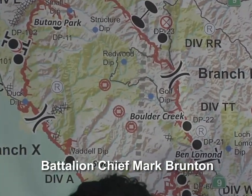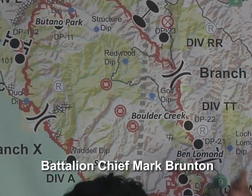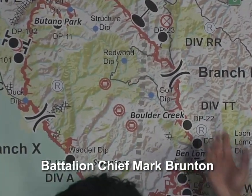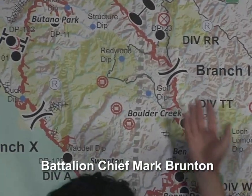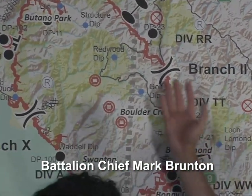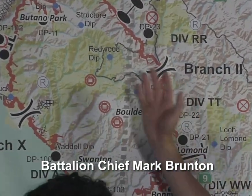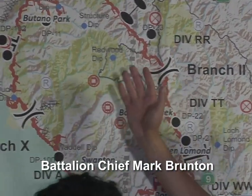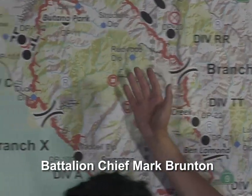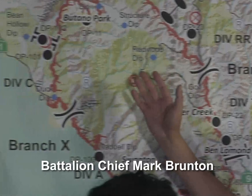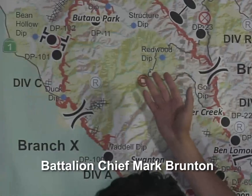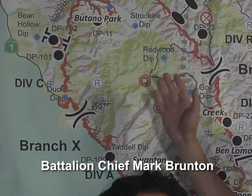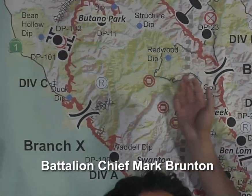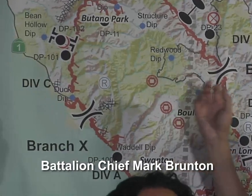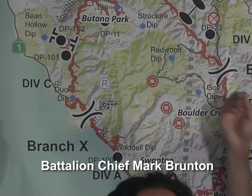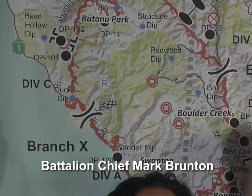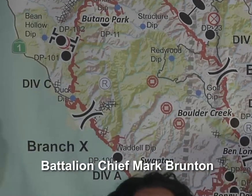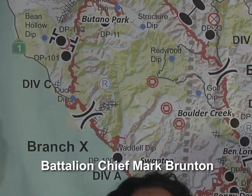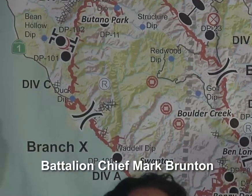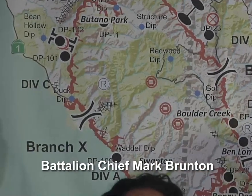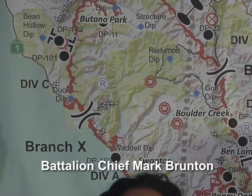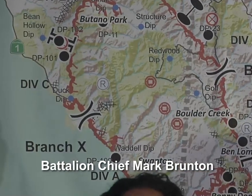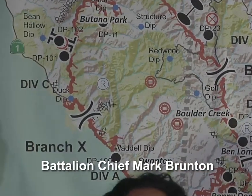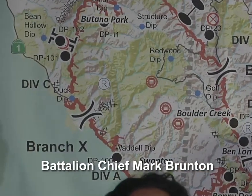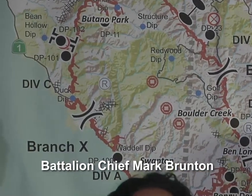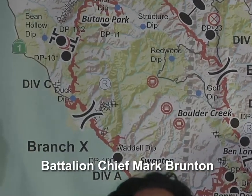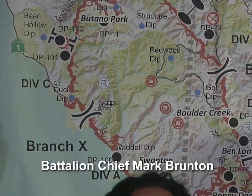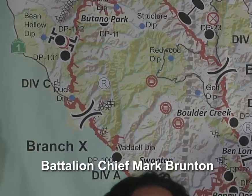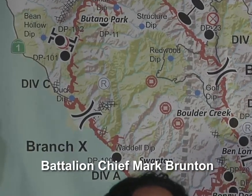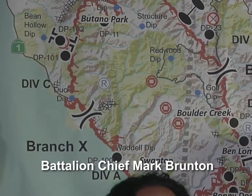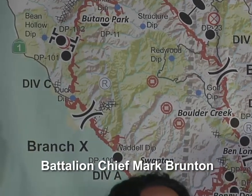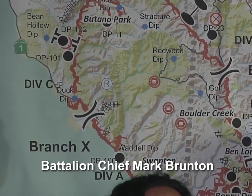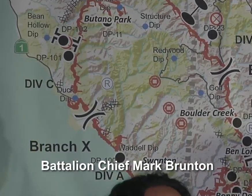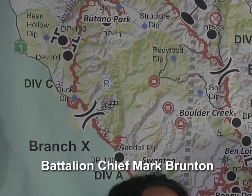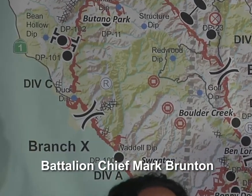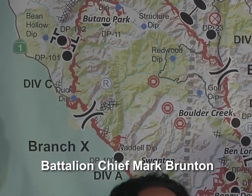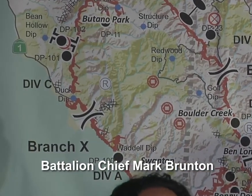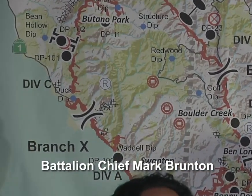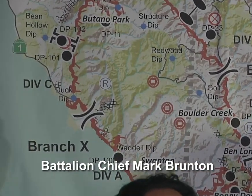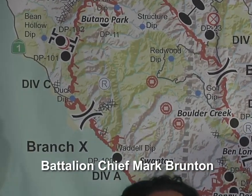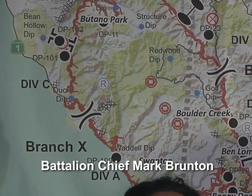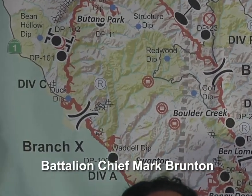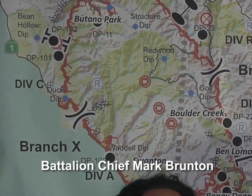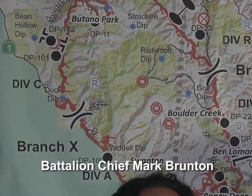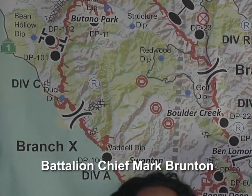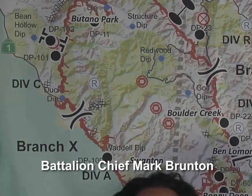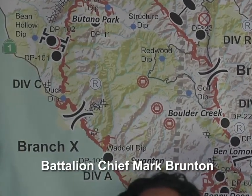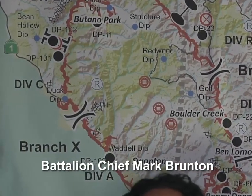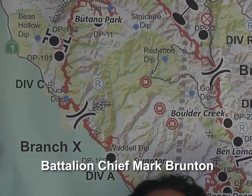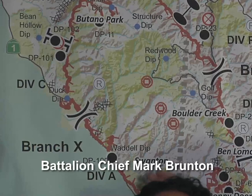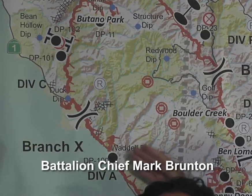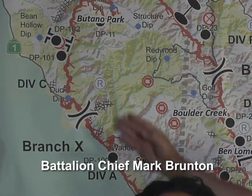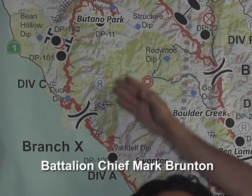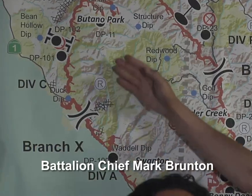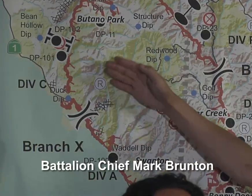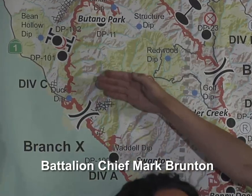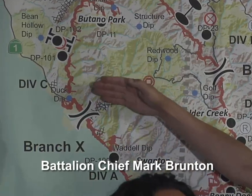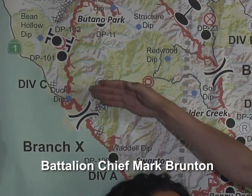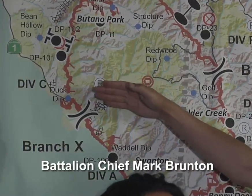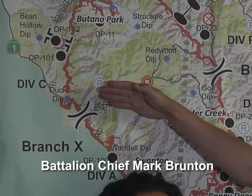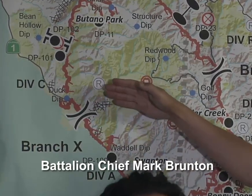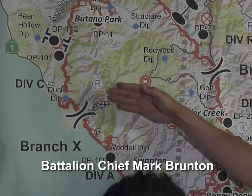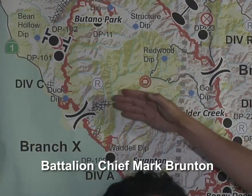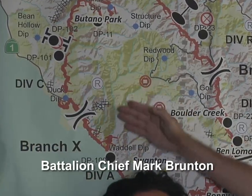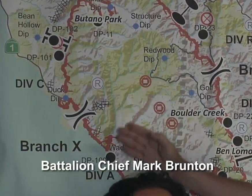that it's burning some lighter fuels, and with the increase in the humidities and so forth, the fires actually extinguish itself. So that's very good.